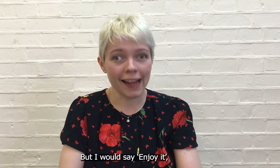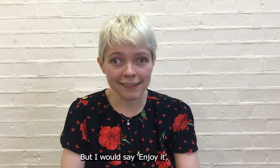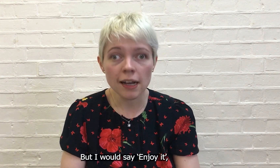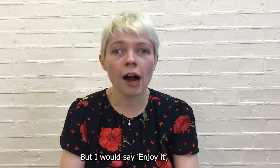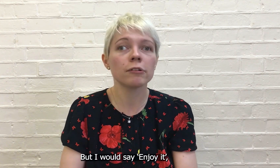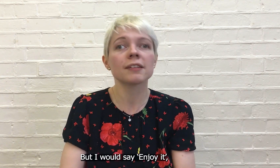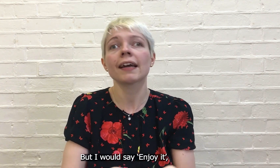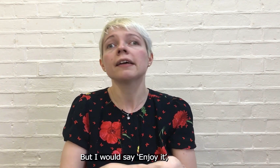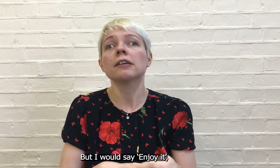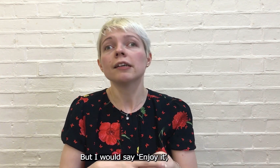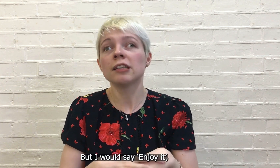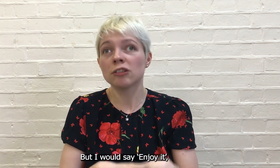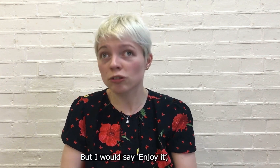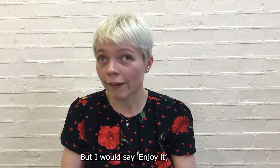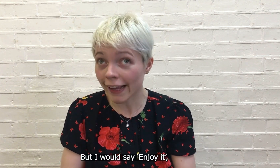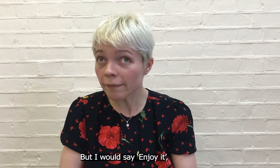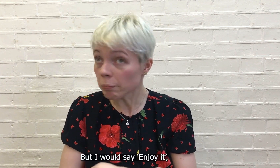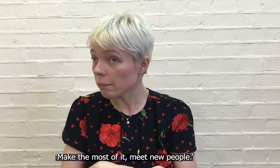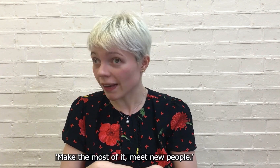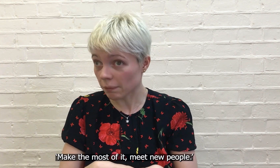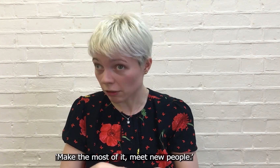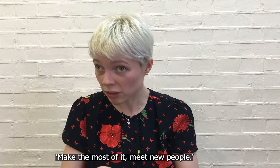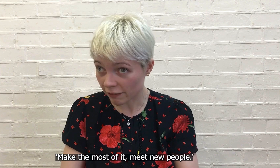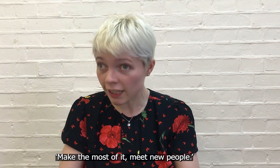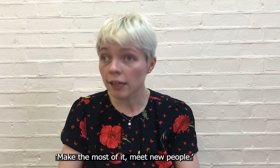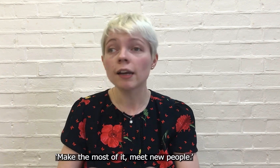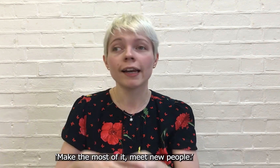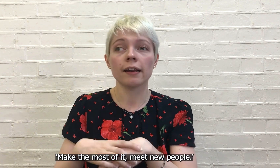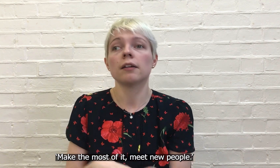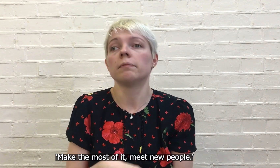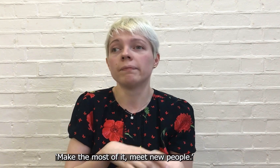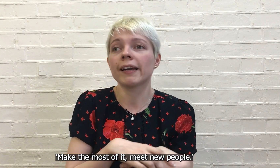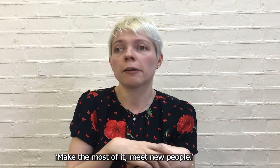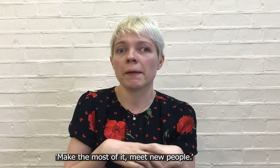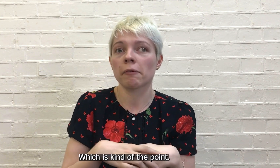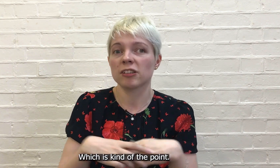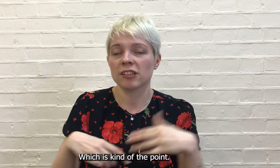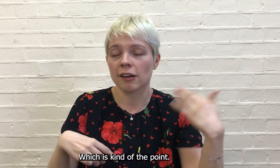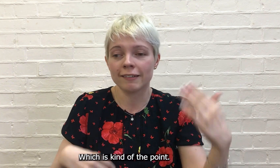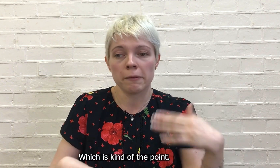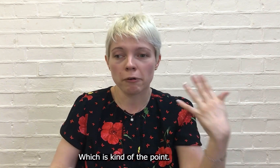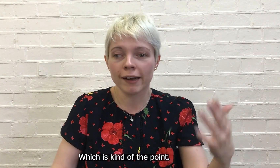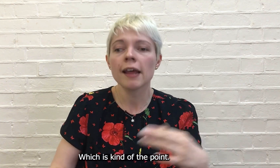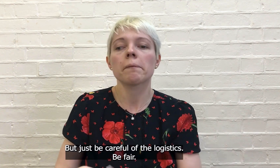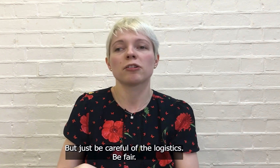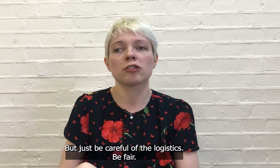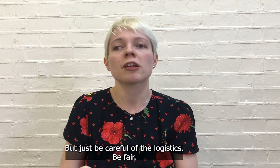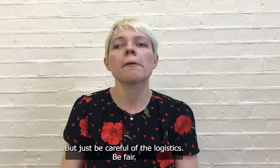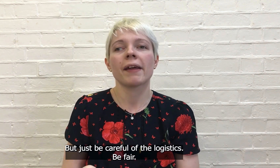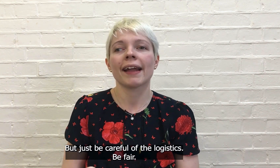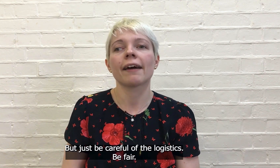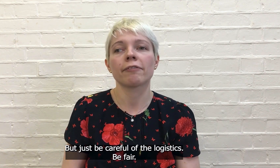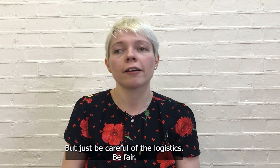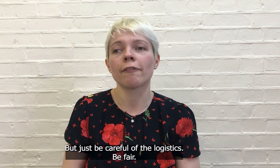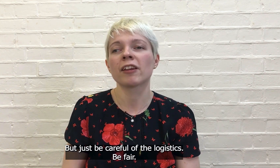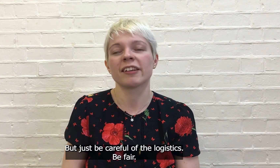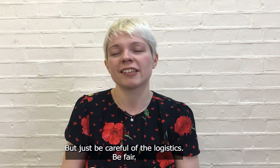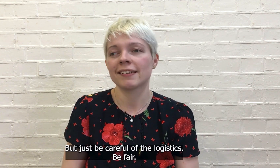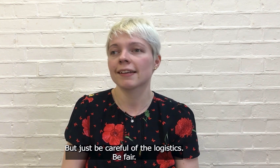yes I would say enjoy it make the most of it meeting people which is kind of quite there but just be careful of the logistics